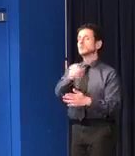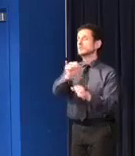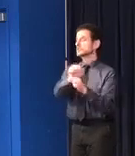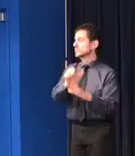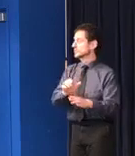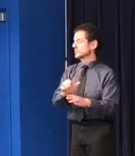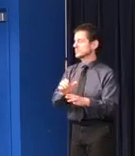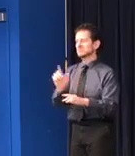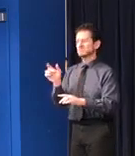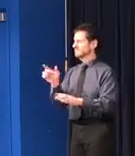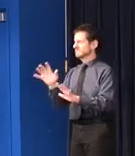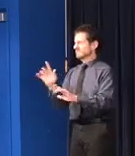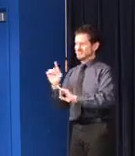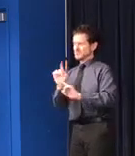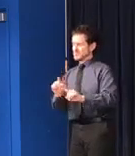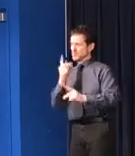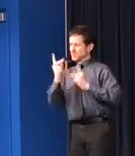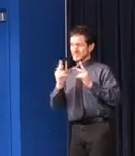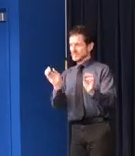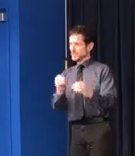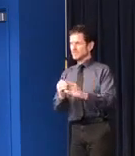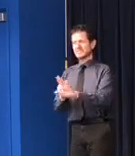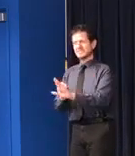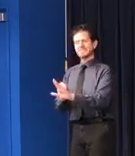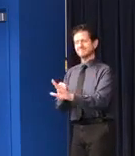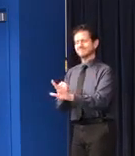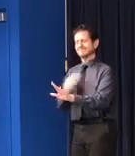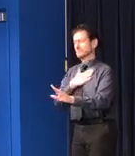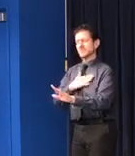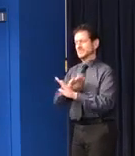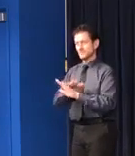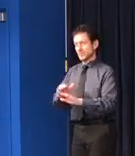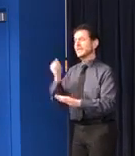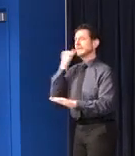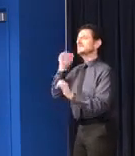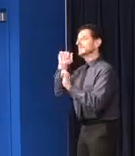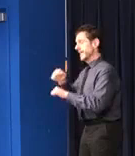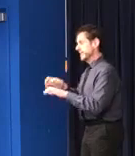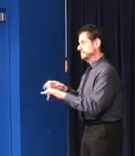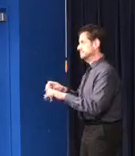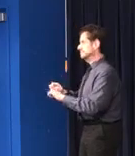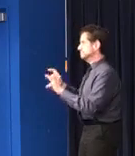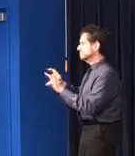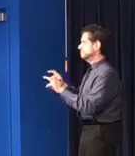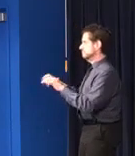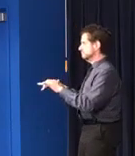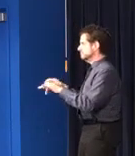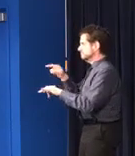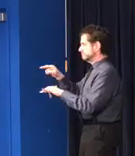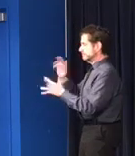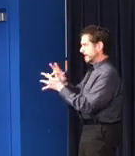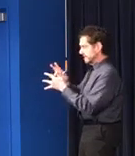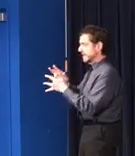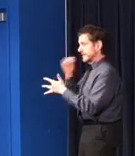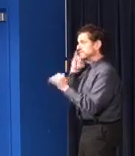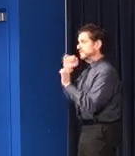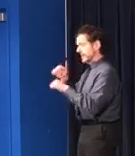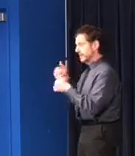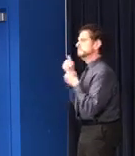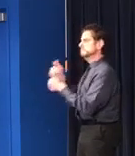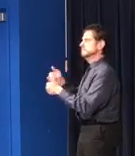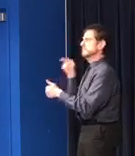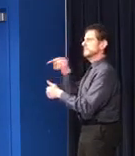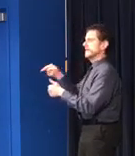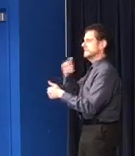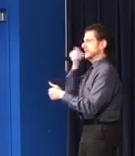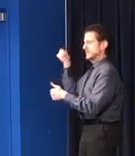visiting our offices if you can access the internet and get what you need online. First,